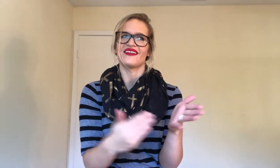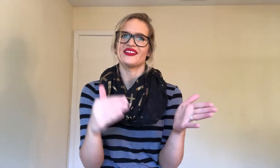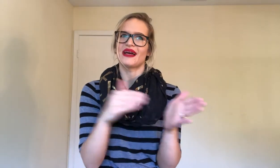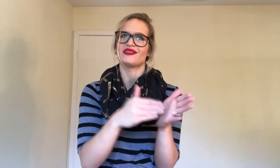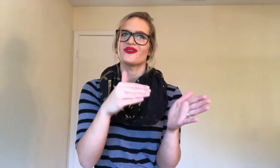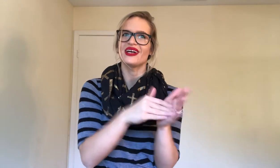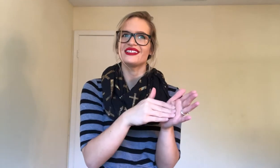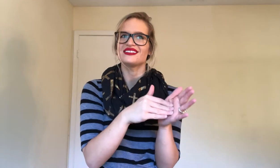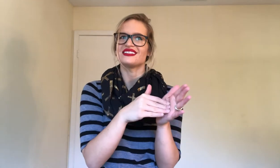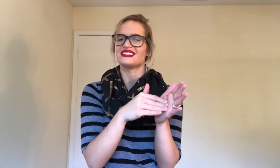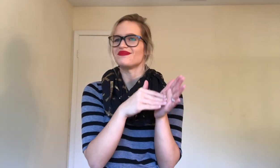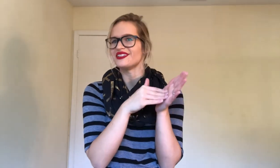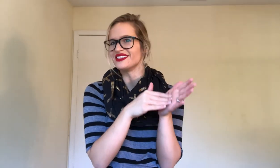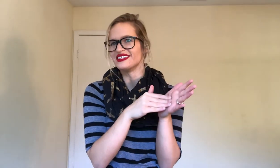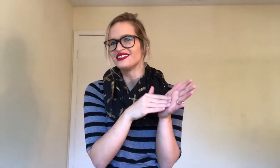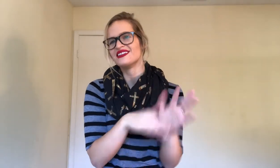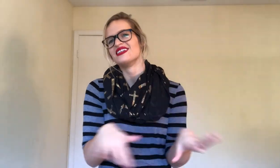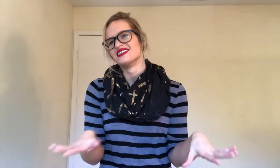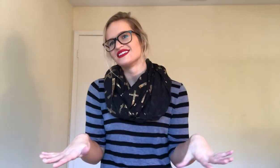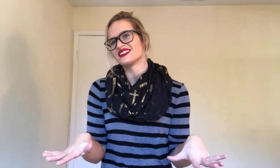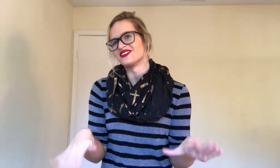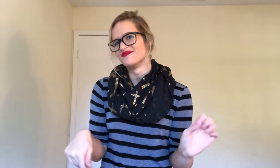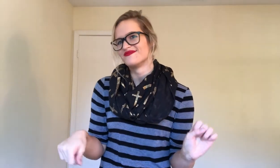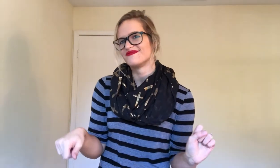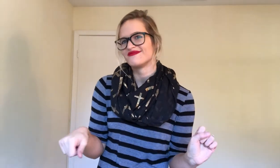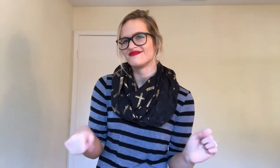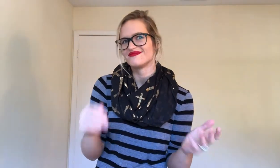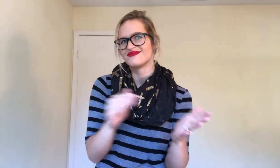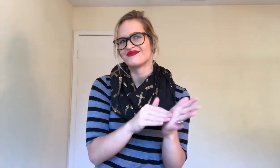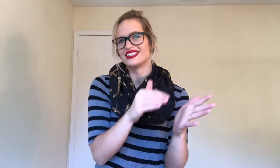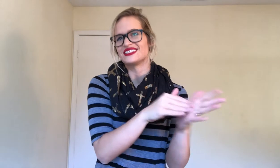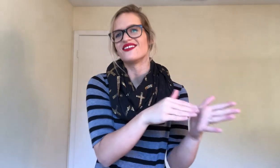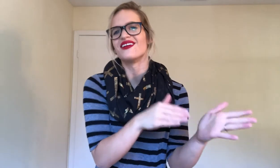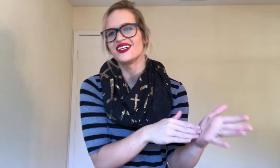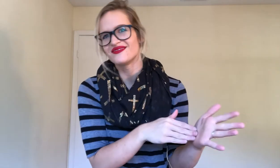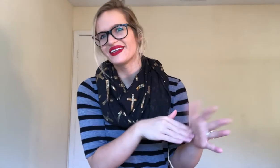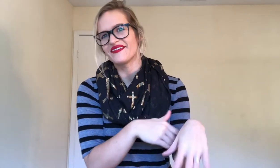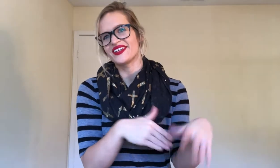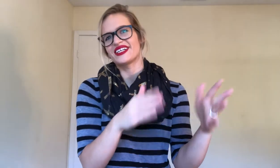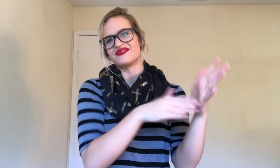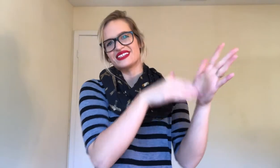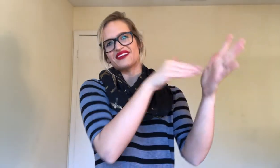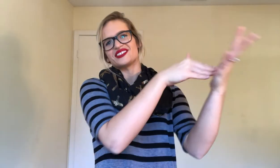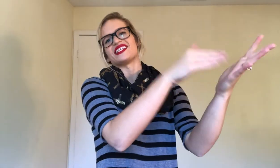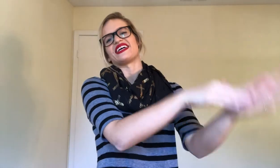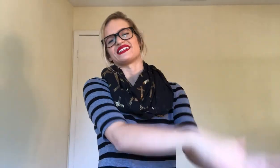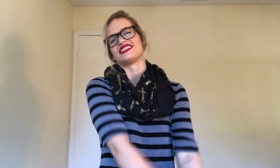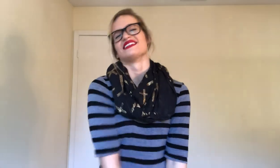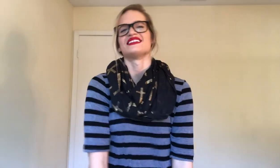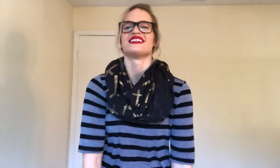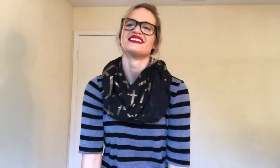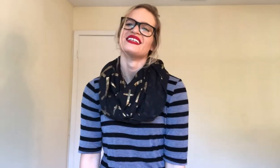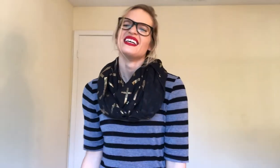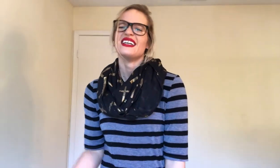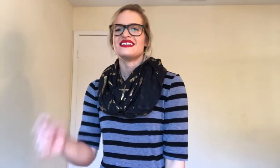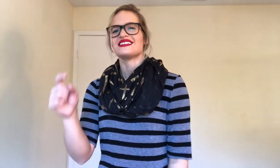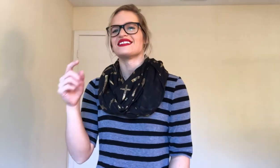if you tap twice. It's million. So. And so on. Whatever comes after that. So.